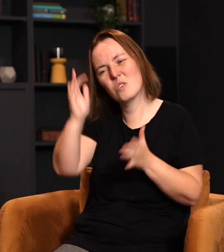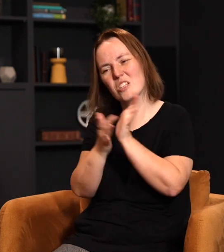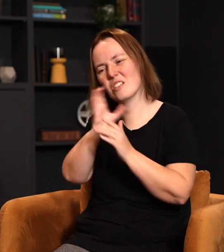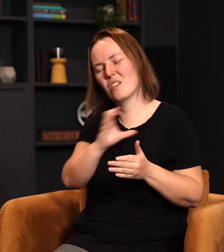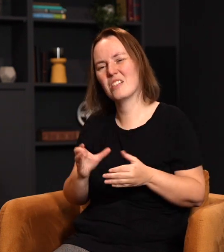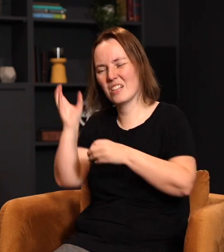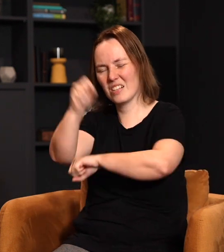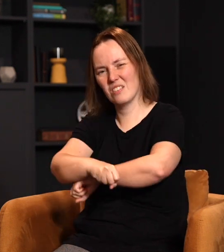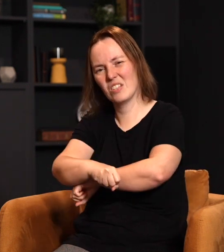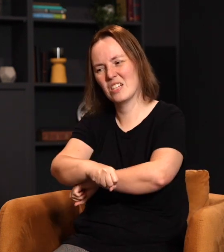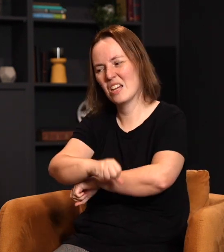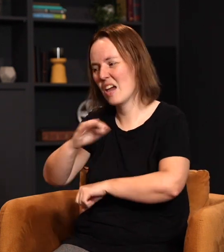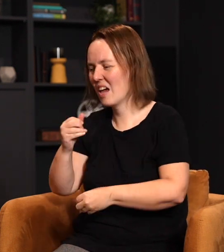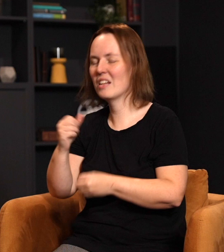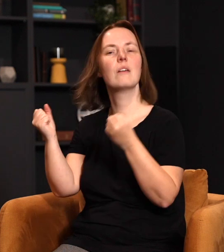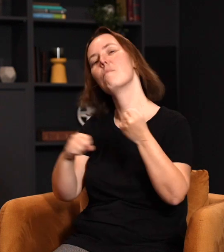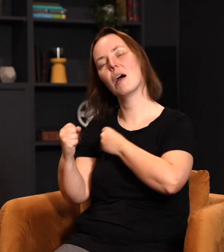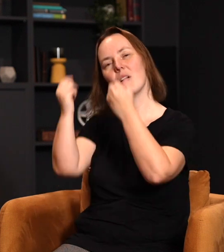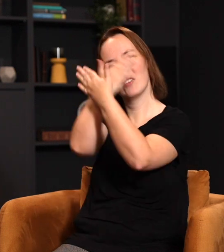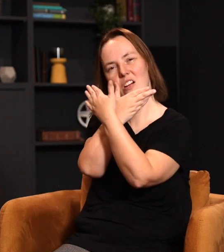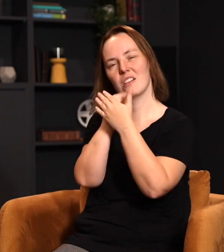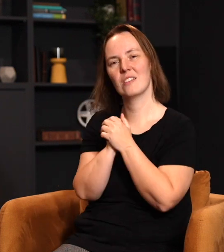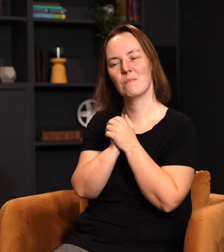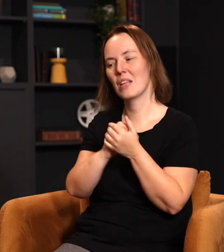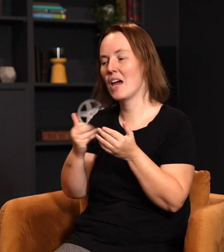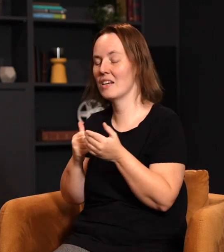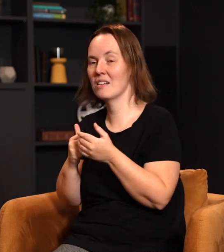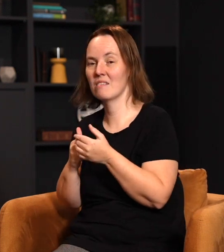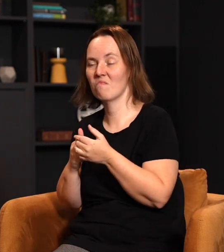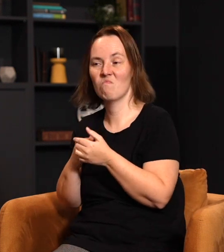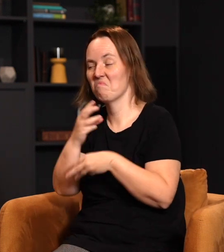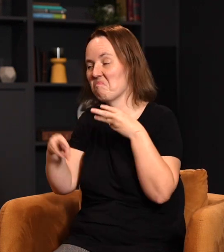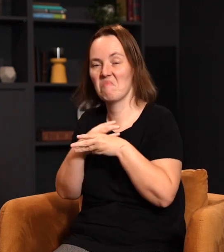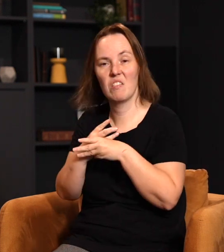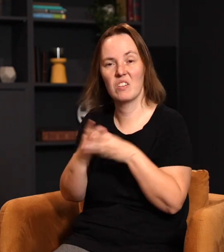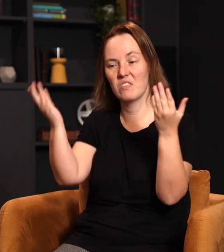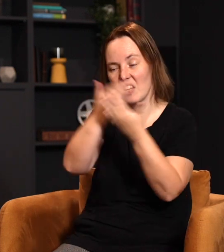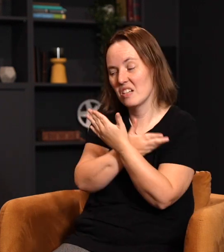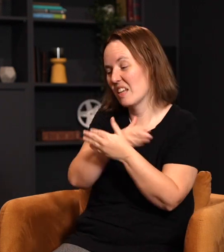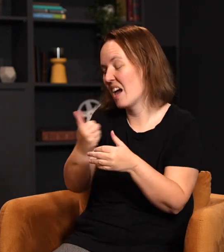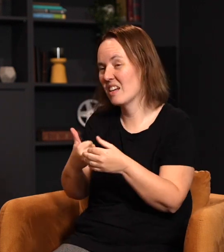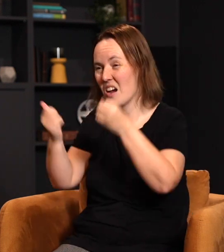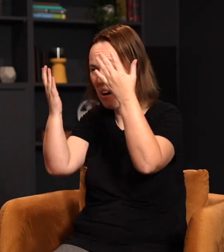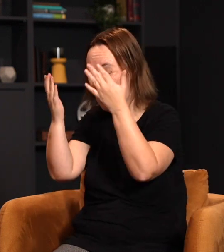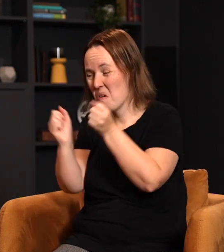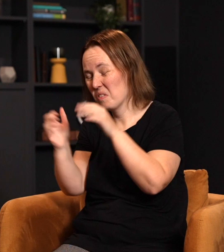that can overthrow any power of darkness, any realm of darkness, any hopelessness, any